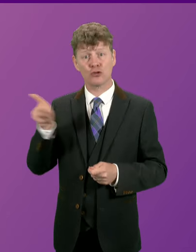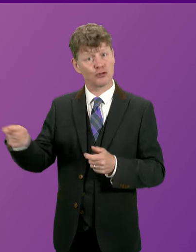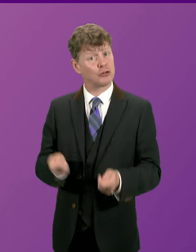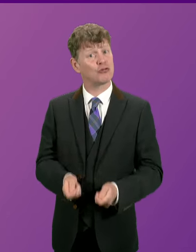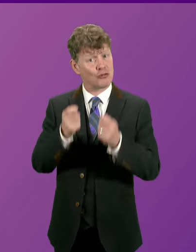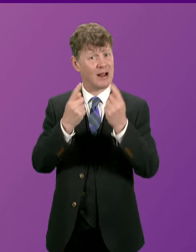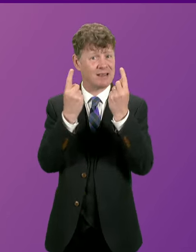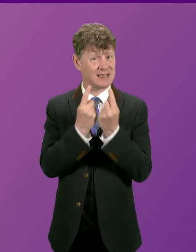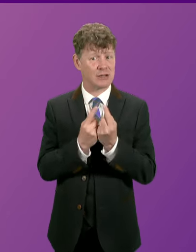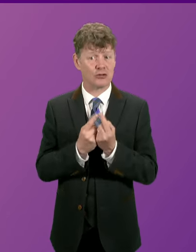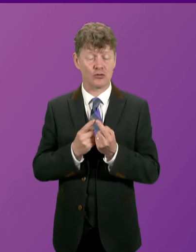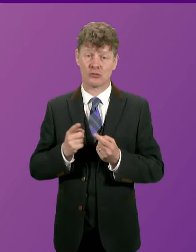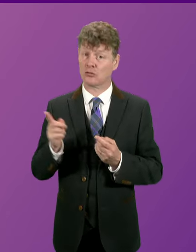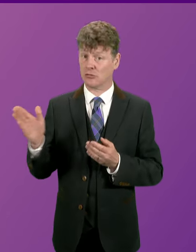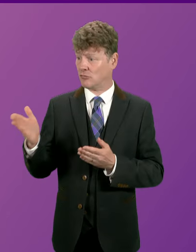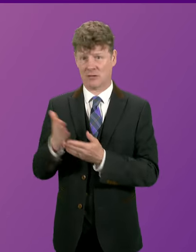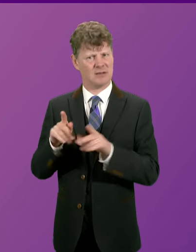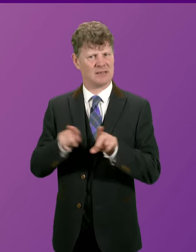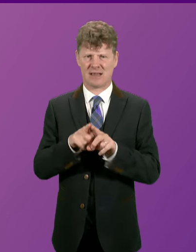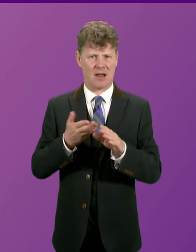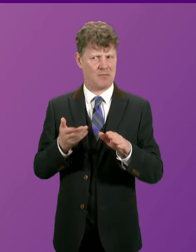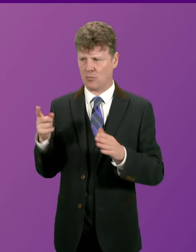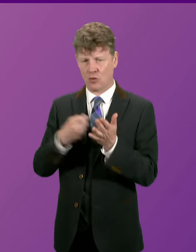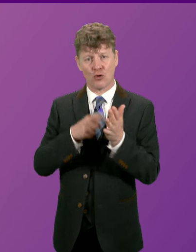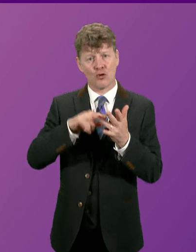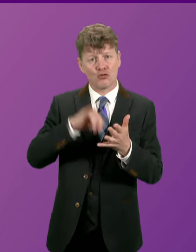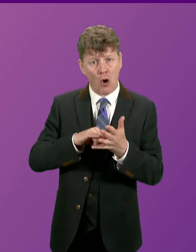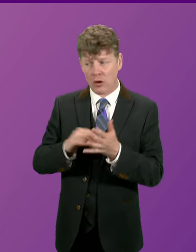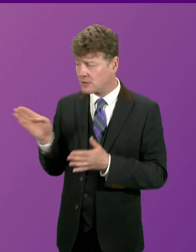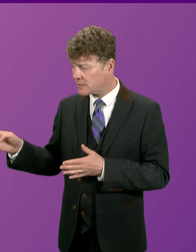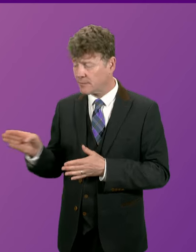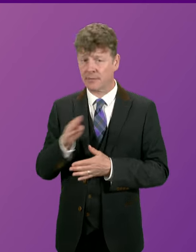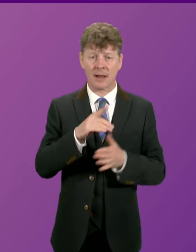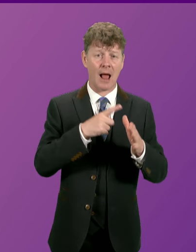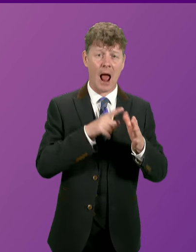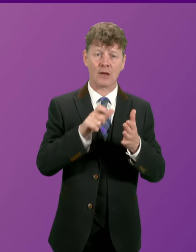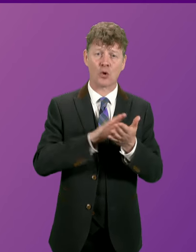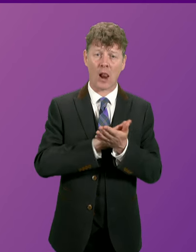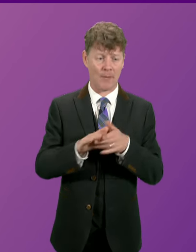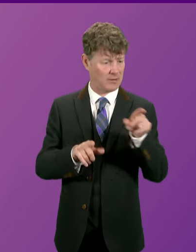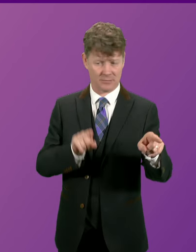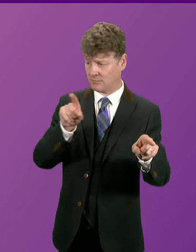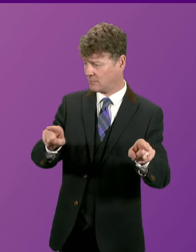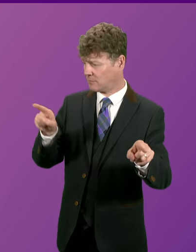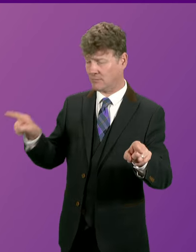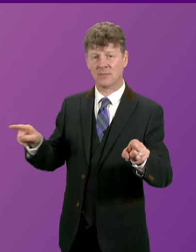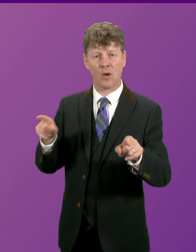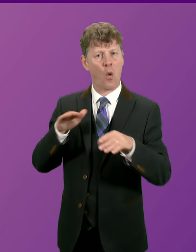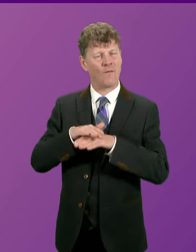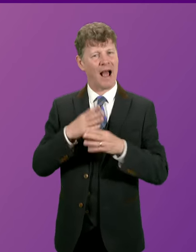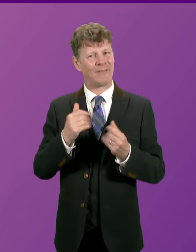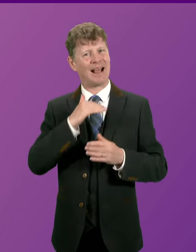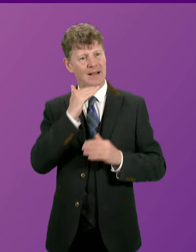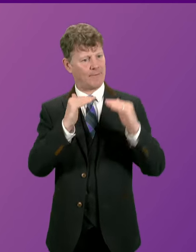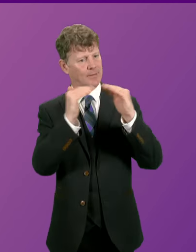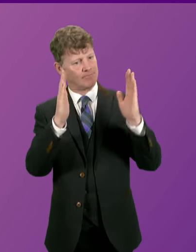underpin the issues that Mr Ross has raised with me today and Mr Cole Hamilton about having accommodation available for staff